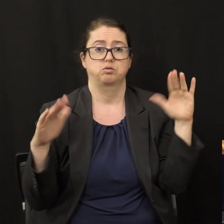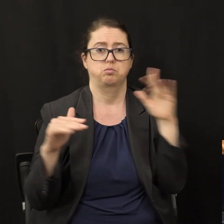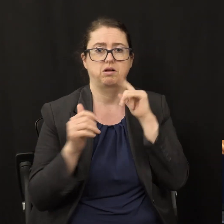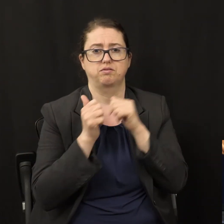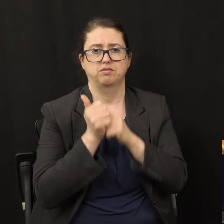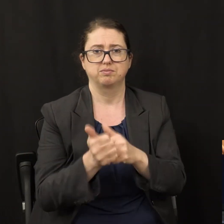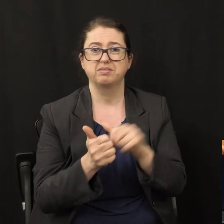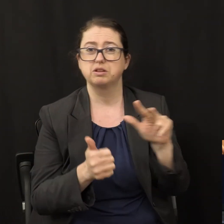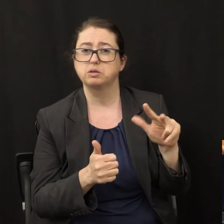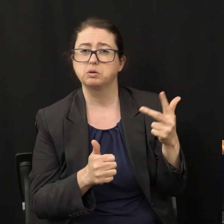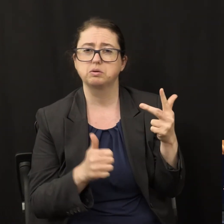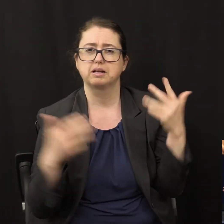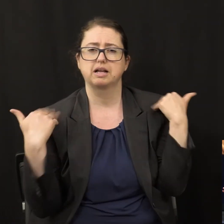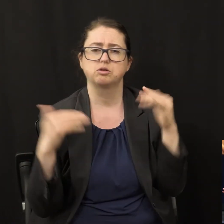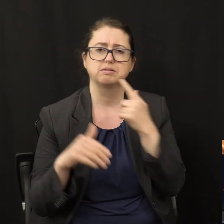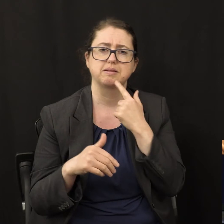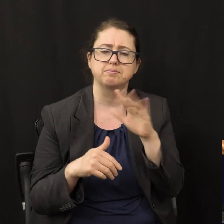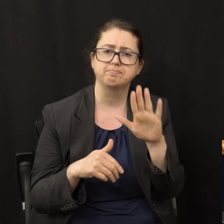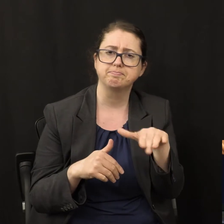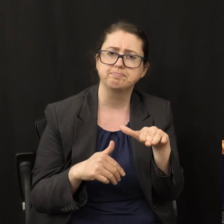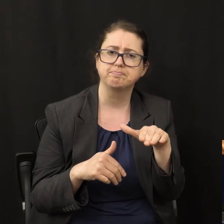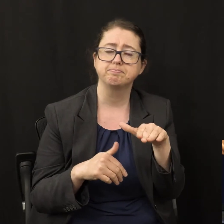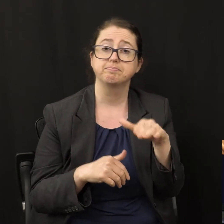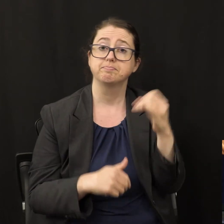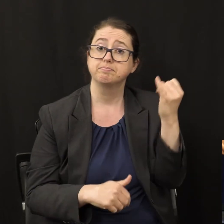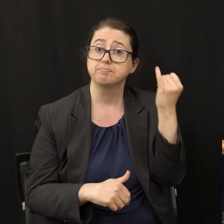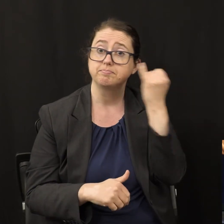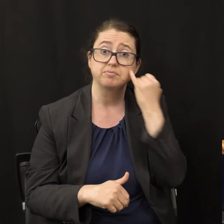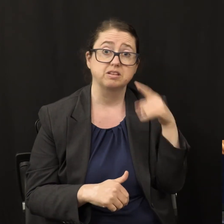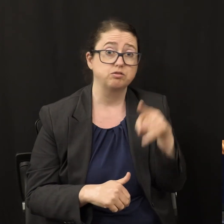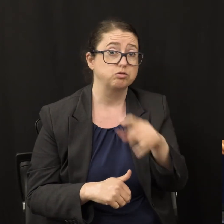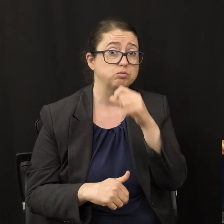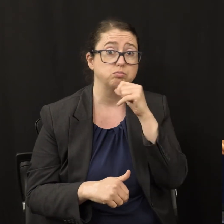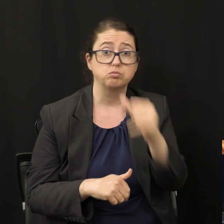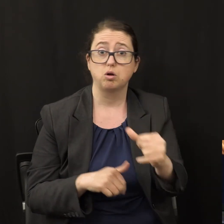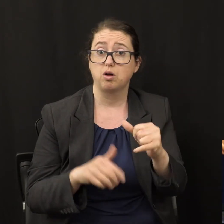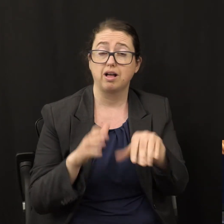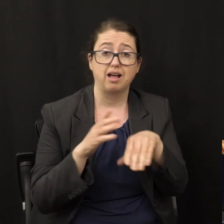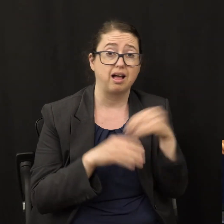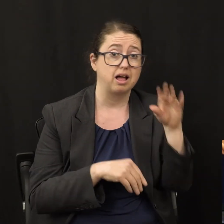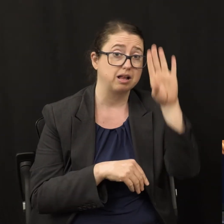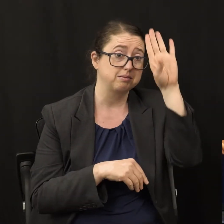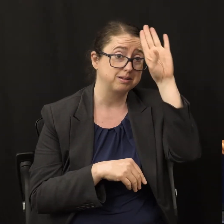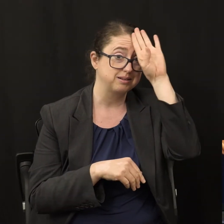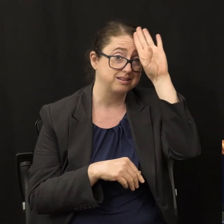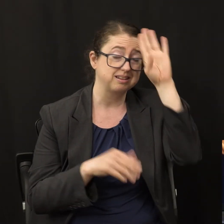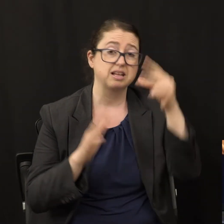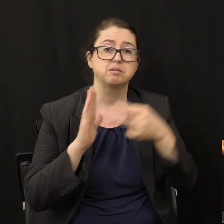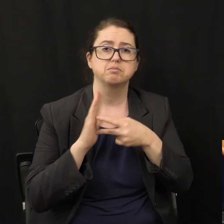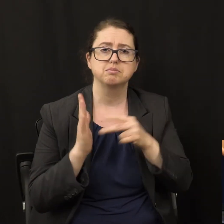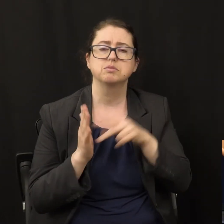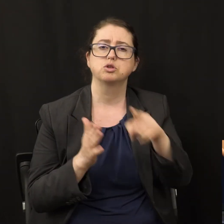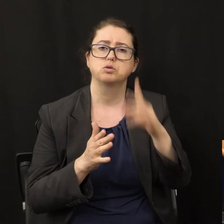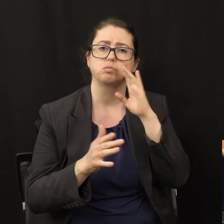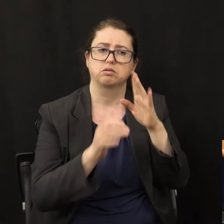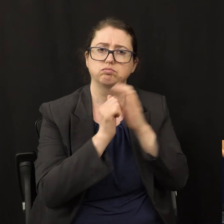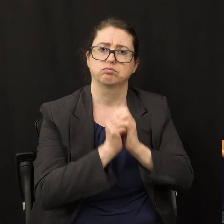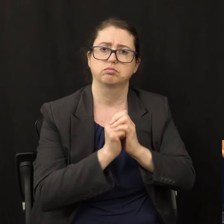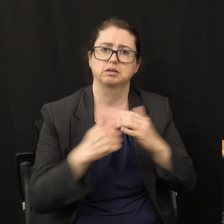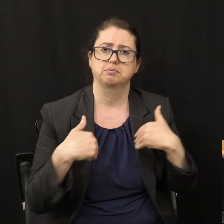the third angel says, listen, if you don't come out, you're going to end up worshiping the beast and